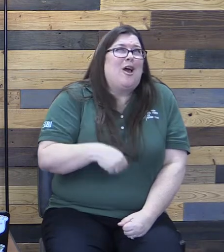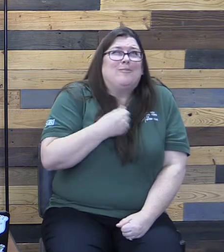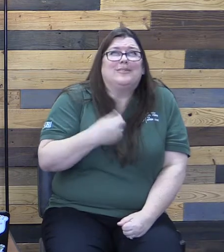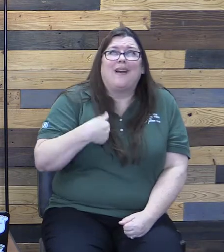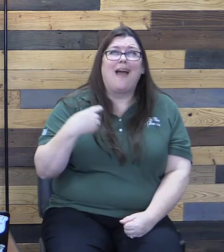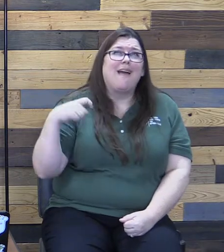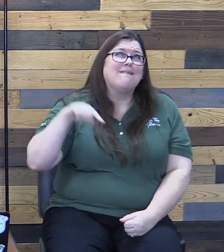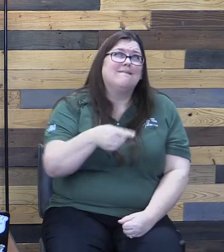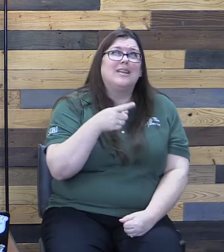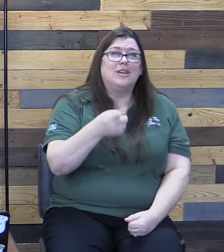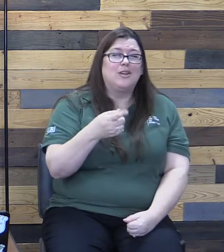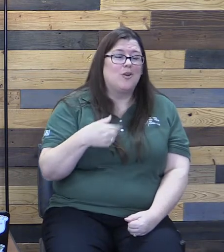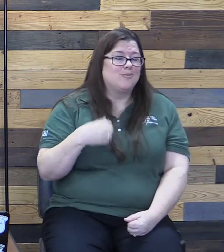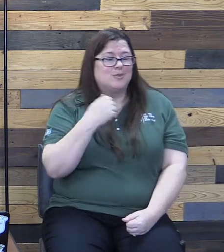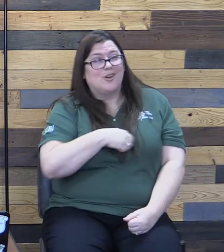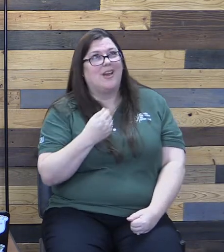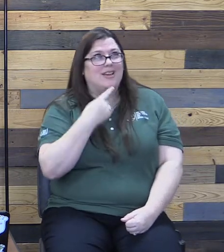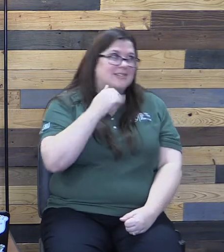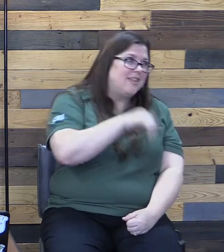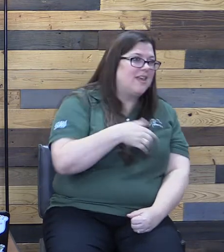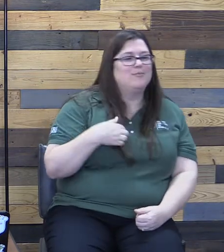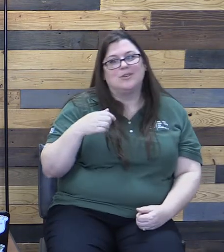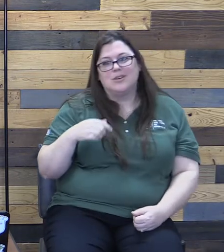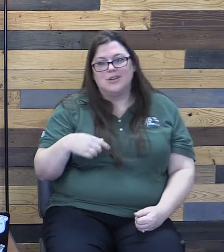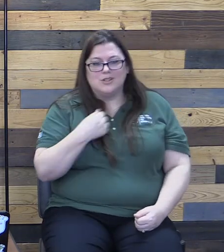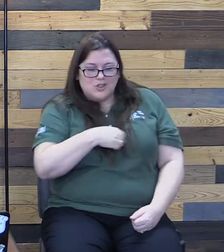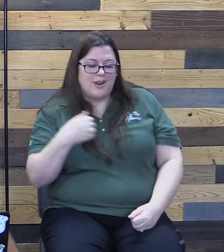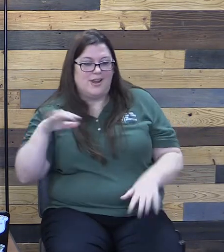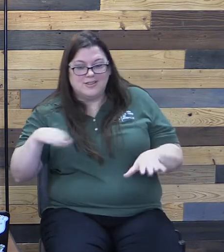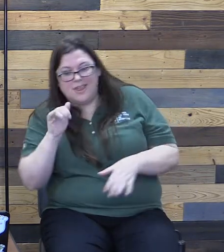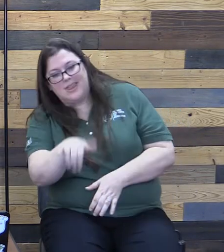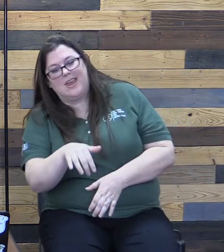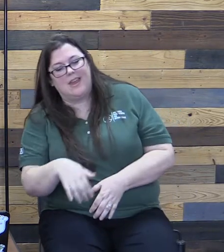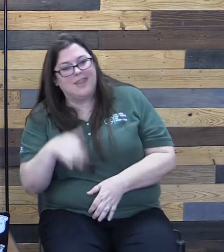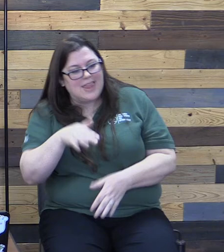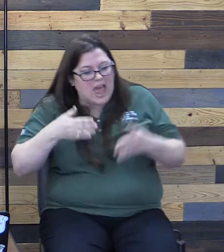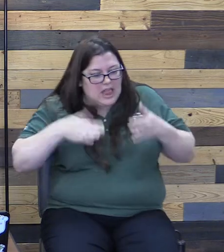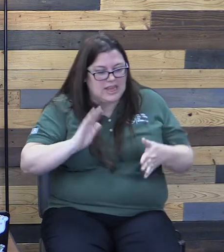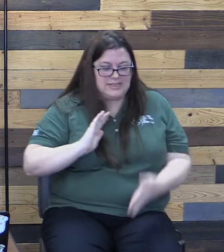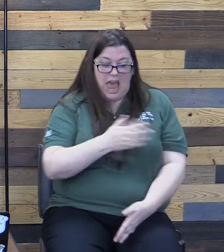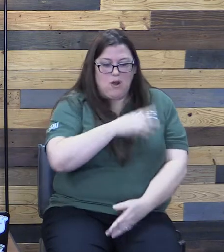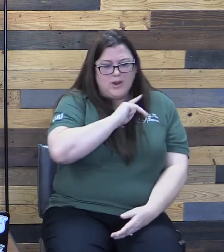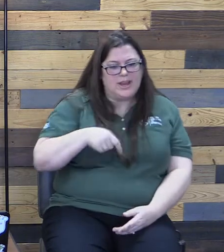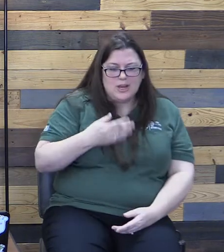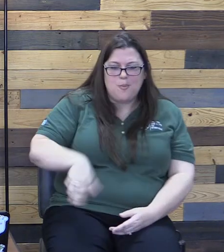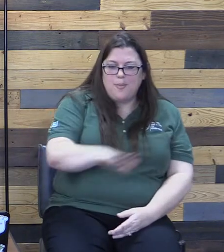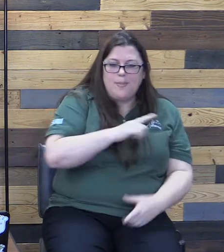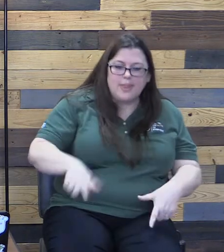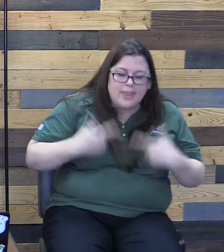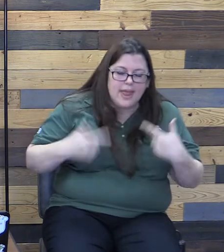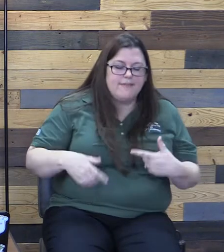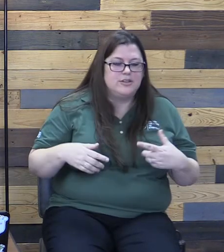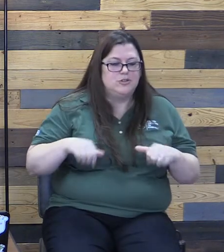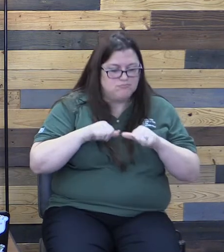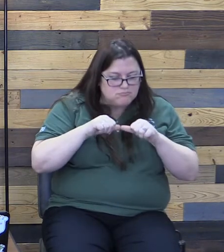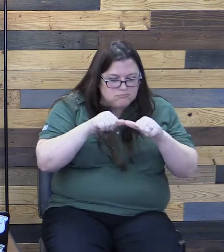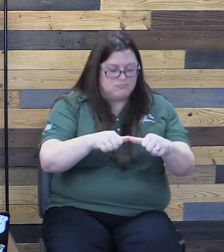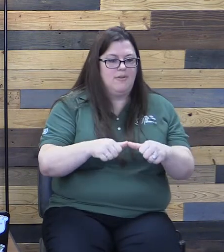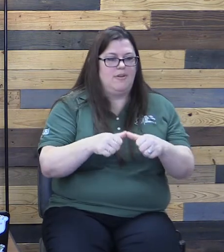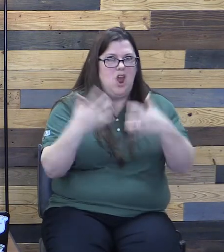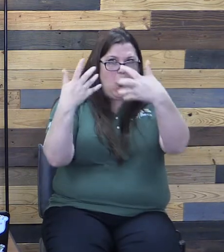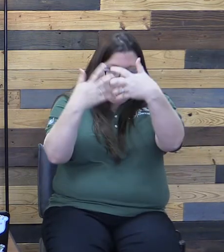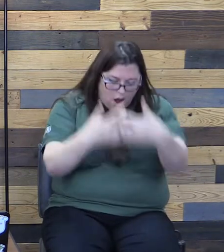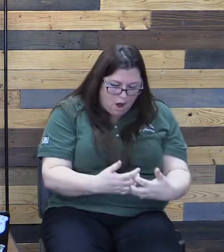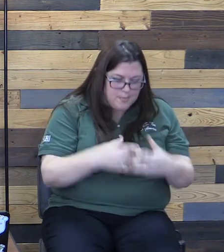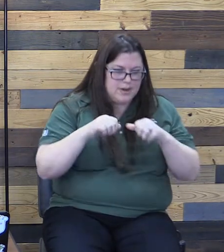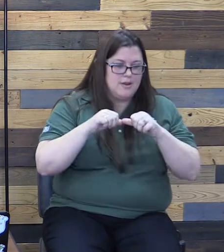I'm sorry I said this. I'm sorry I did that. And that's what allows our kingdom life to be able to be maintained. That's how harmony is maintained.